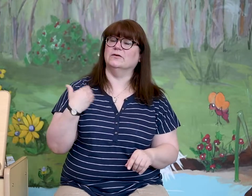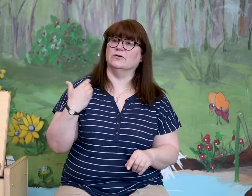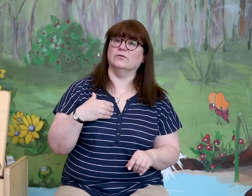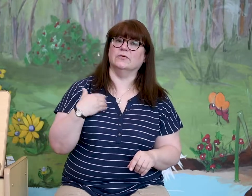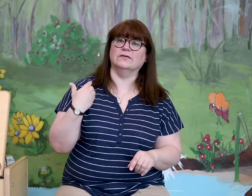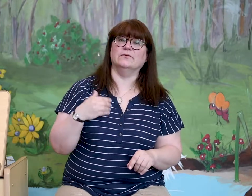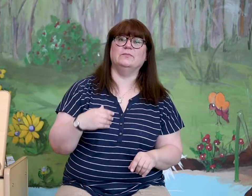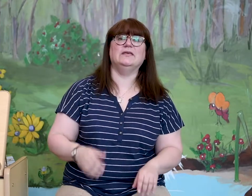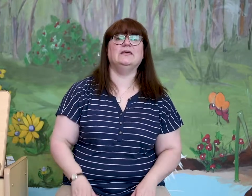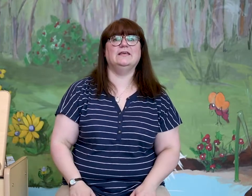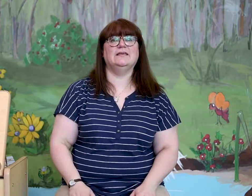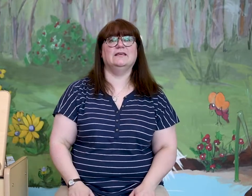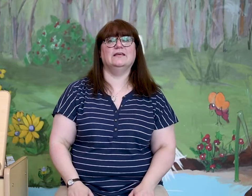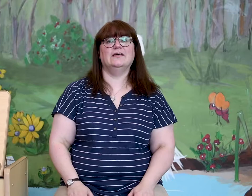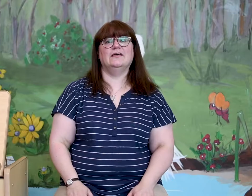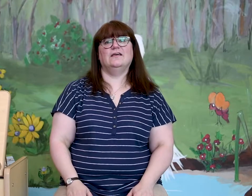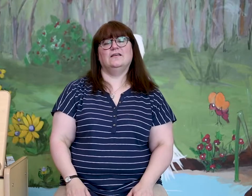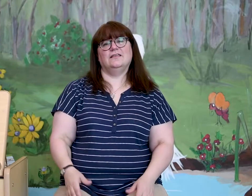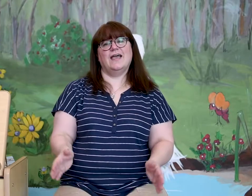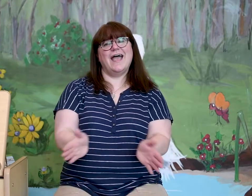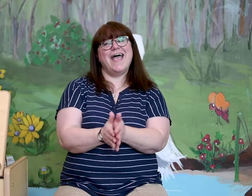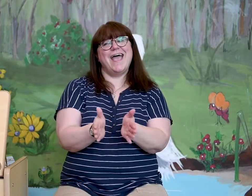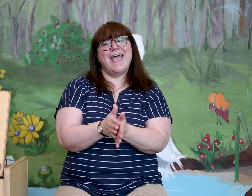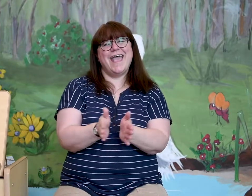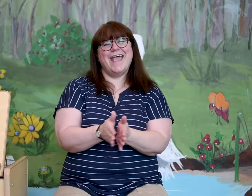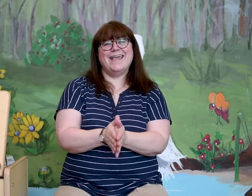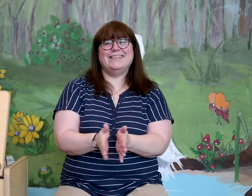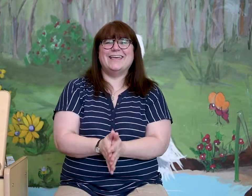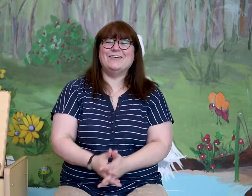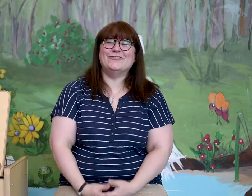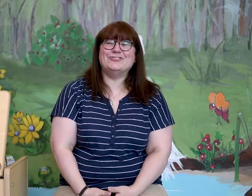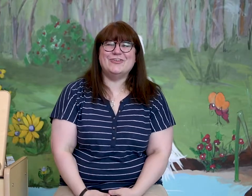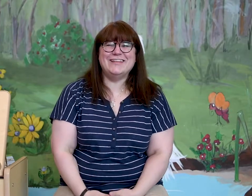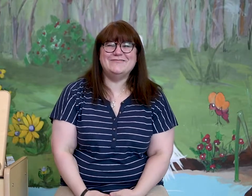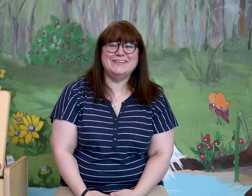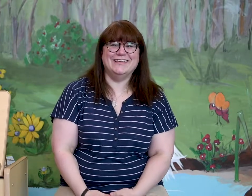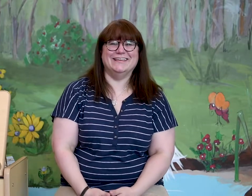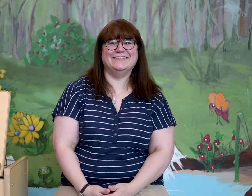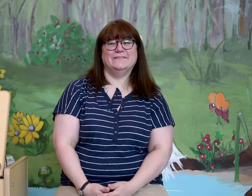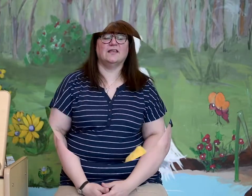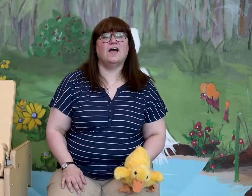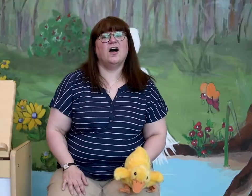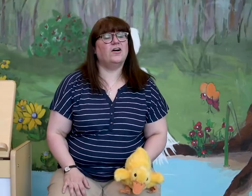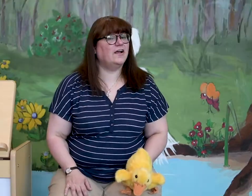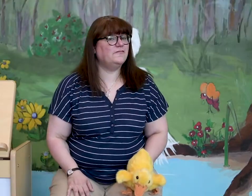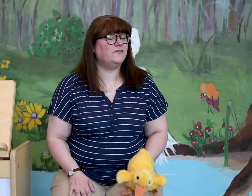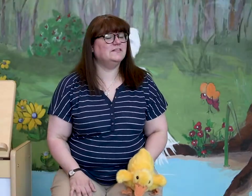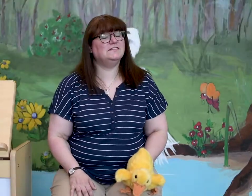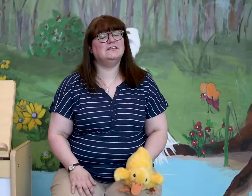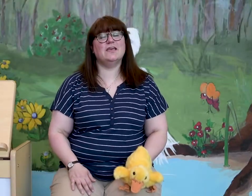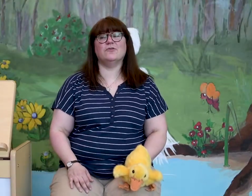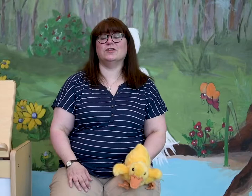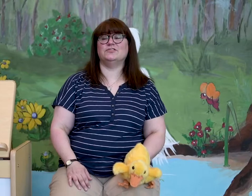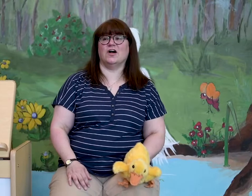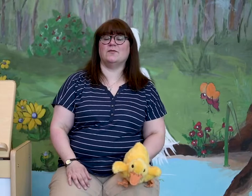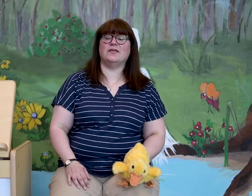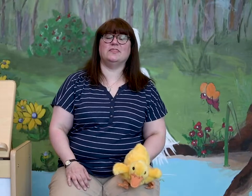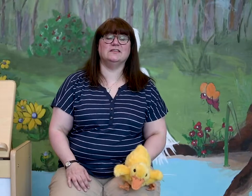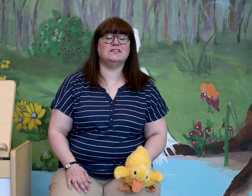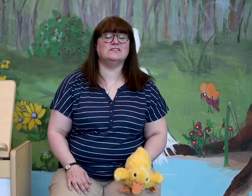we'll be. Yay! Thank you for joining me. Alright friends, today we're going to talk about things that